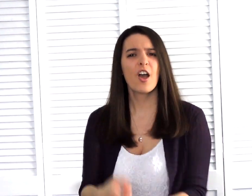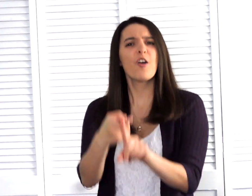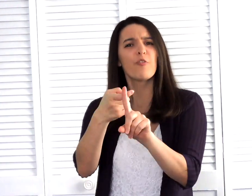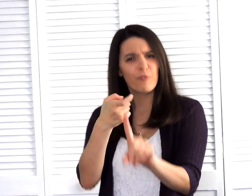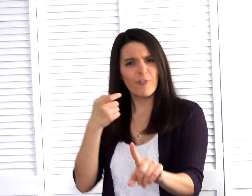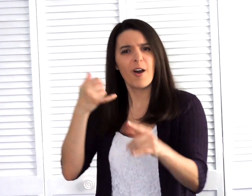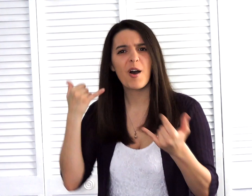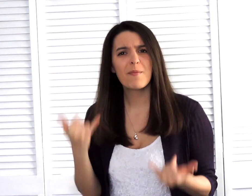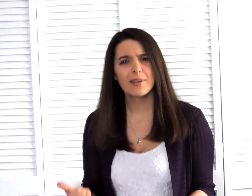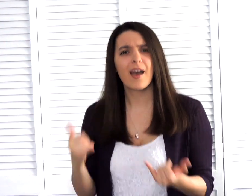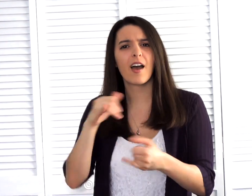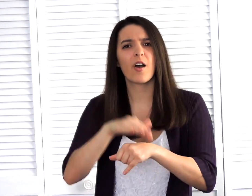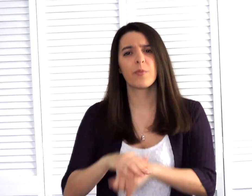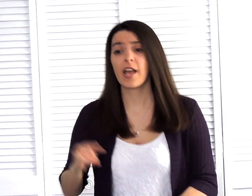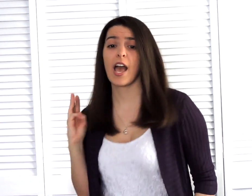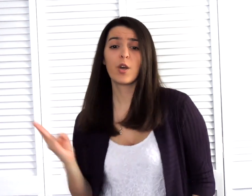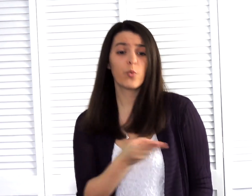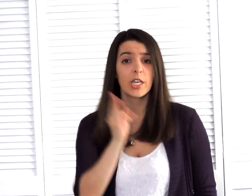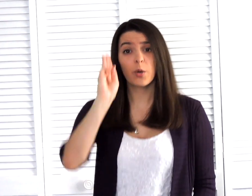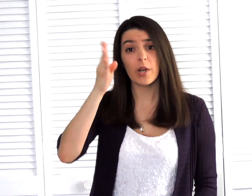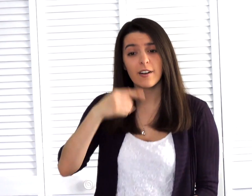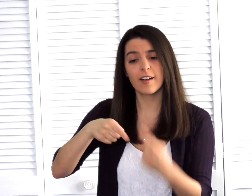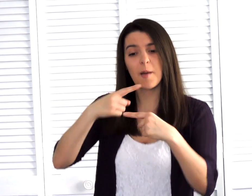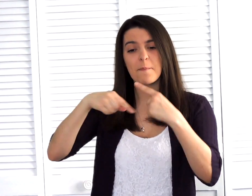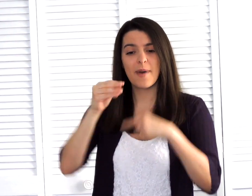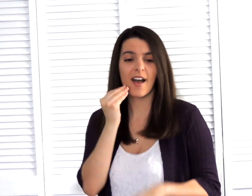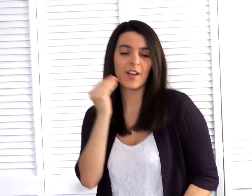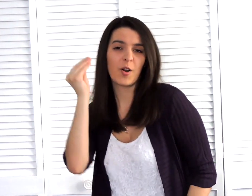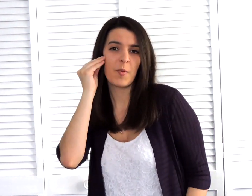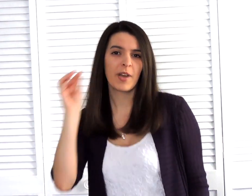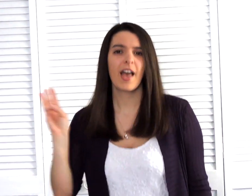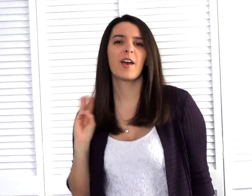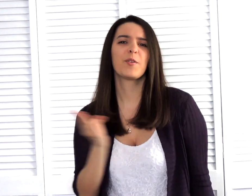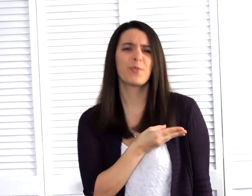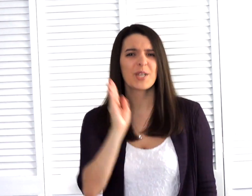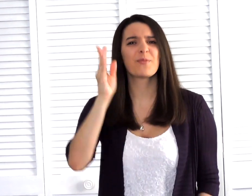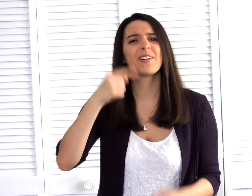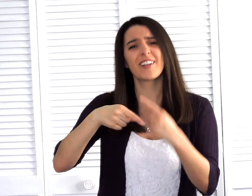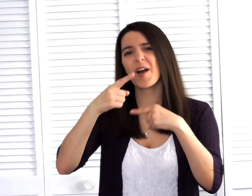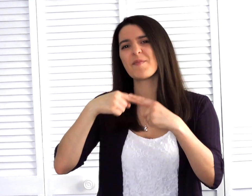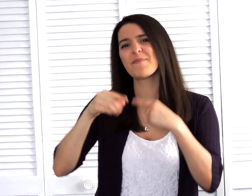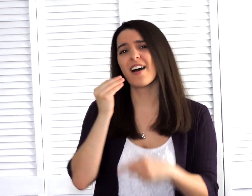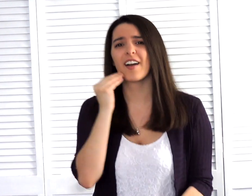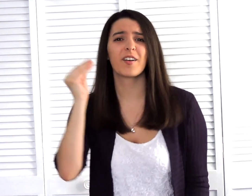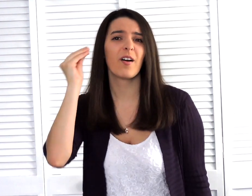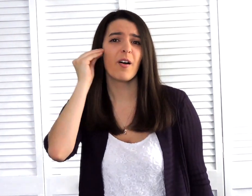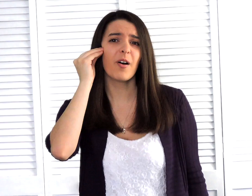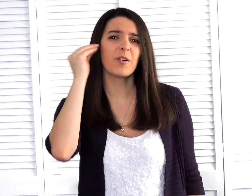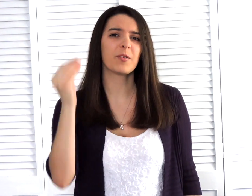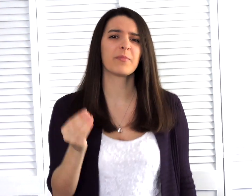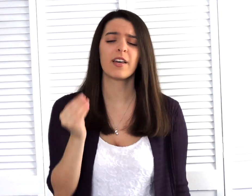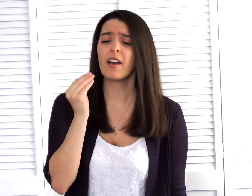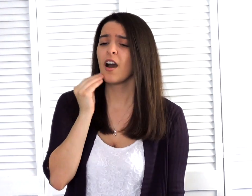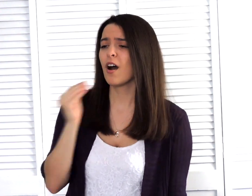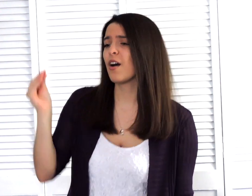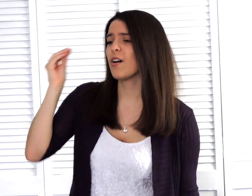From now on And we will come back home And we will come back home Home